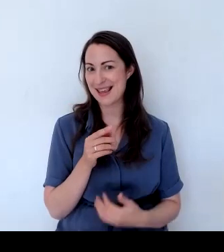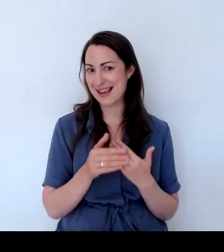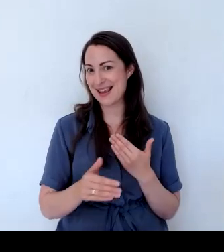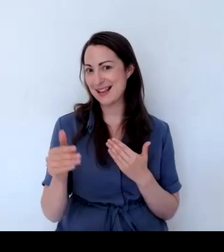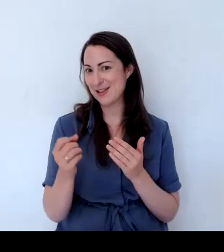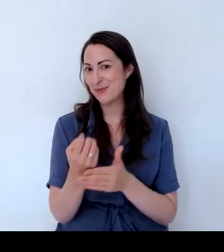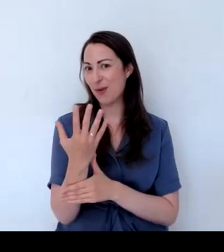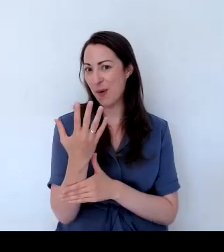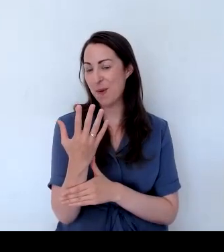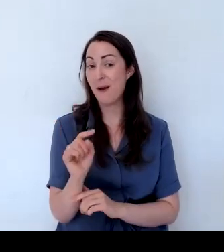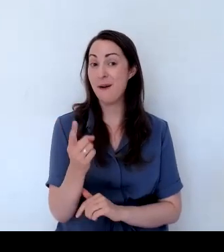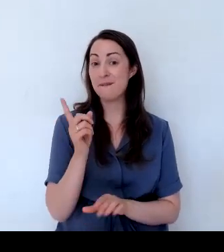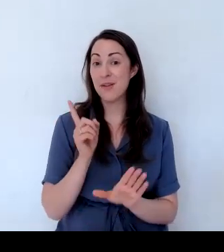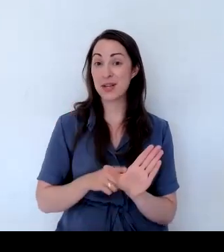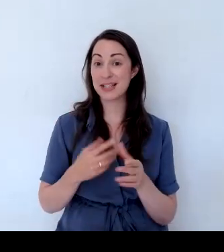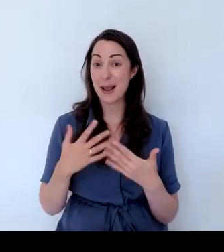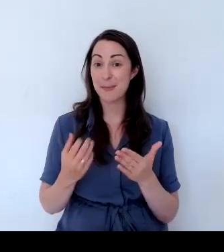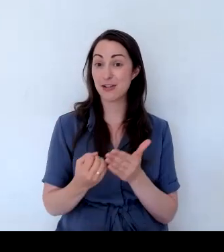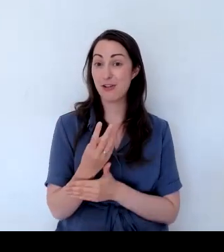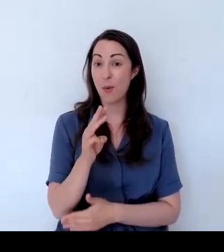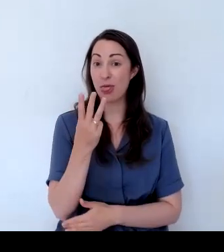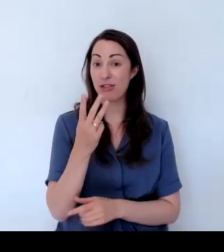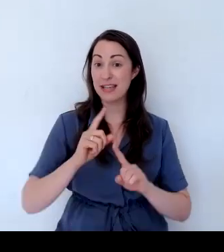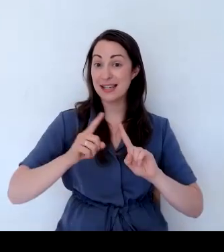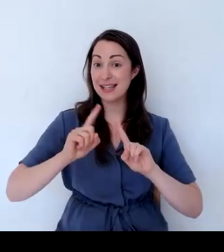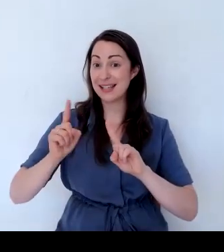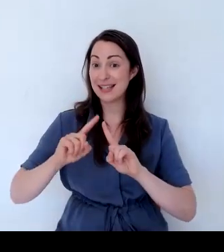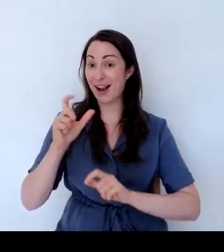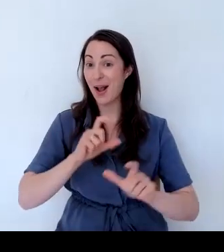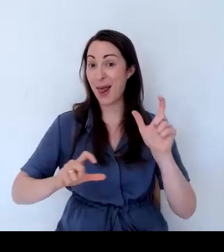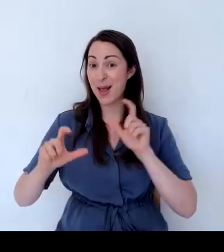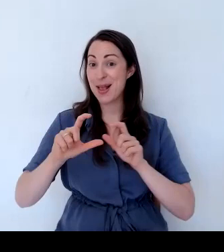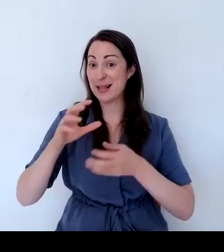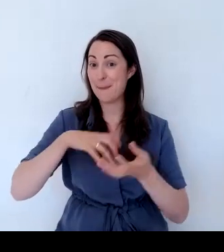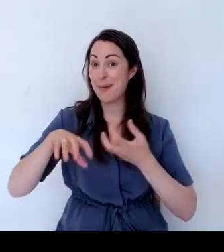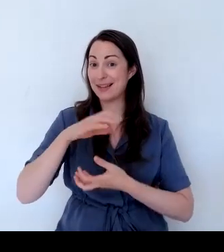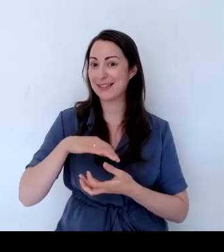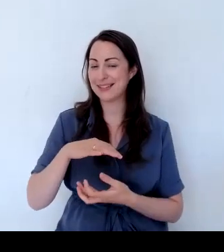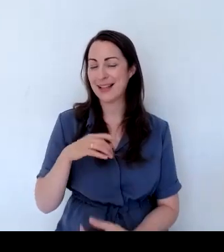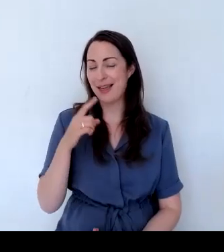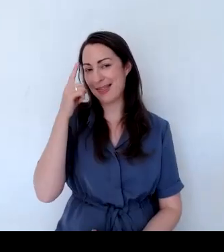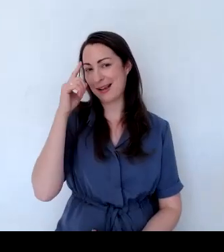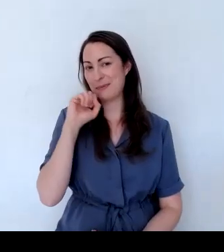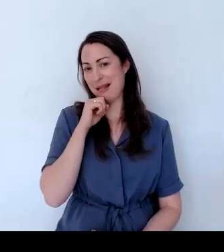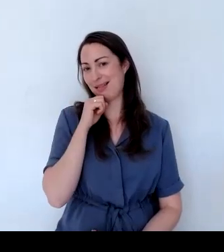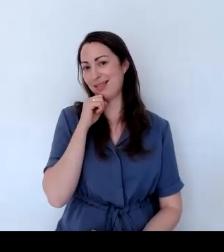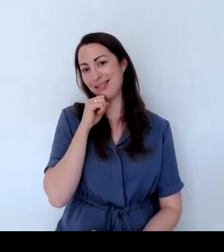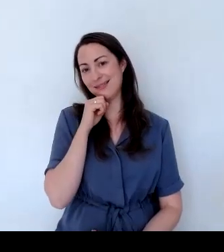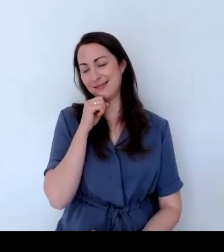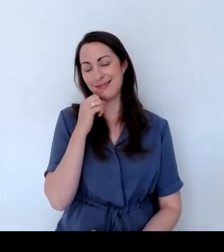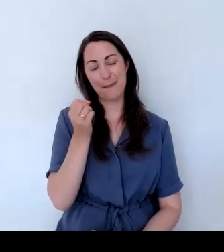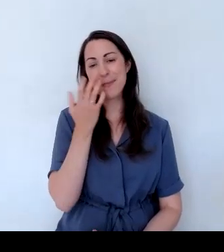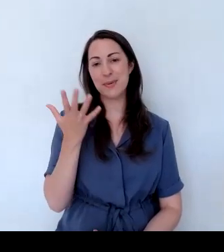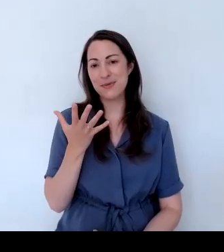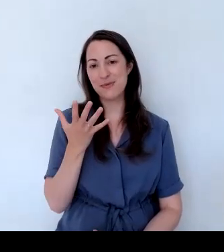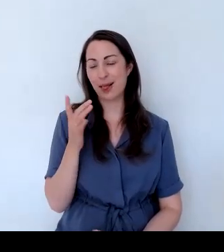different colours. And I think they'll be really attractive, especially to those butterflies. We